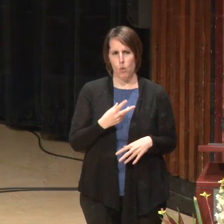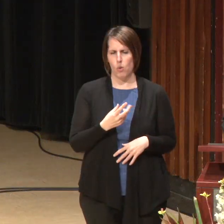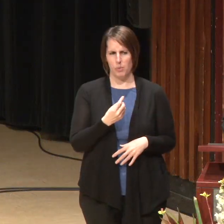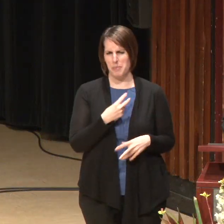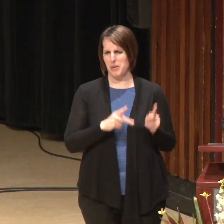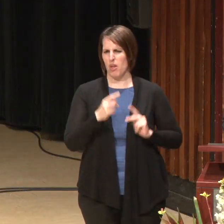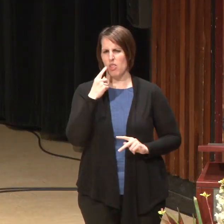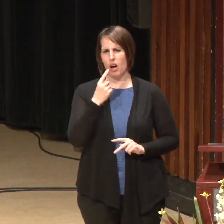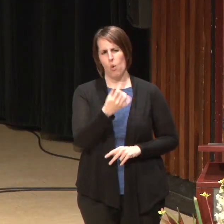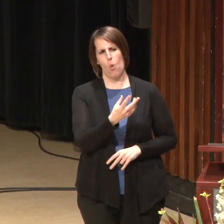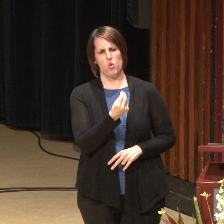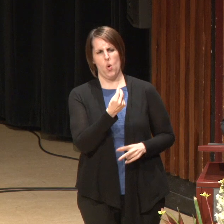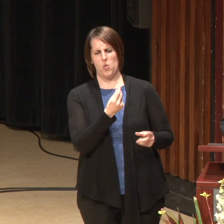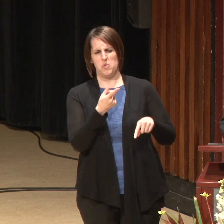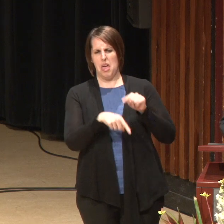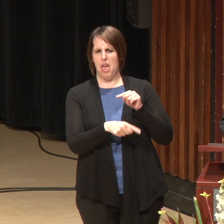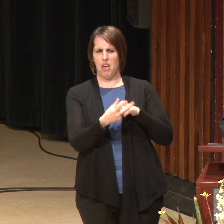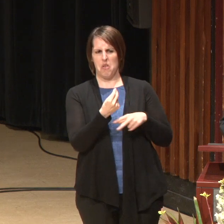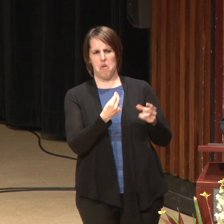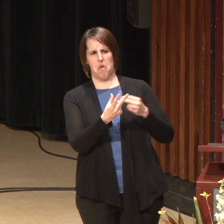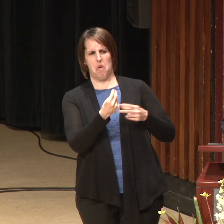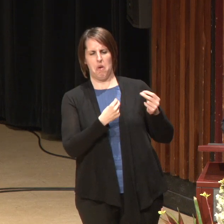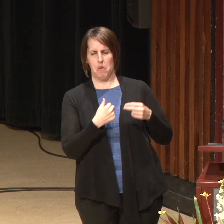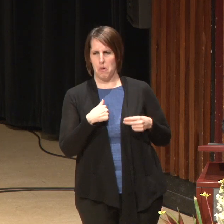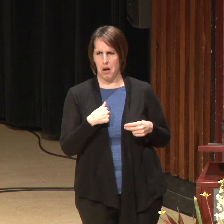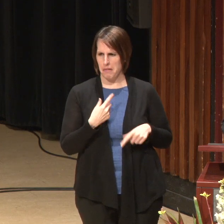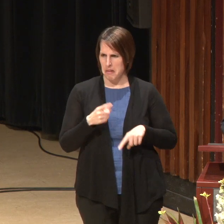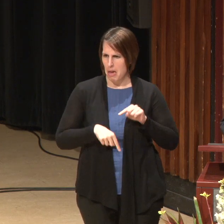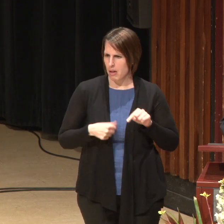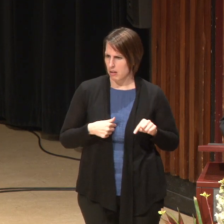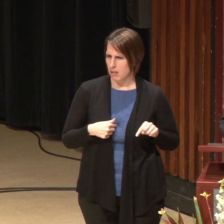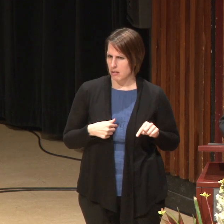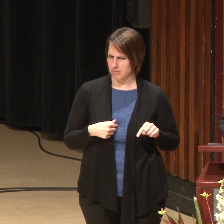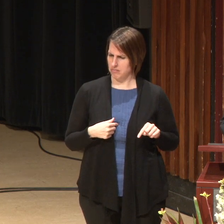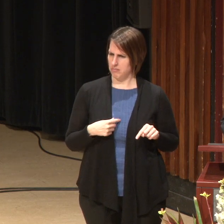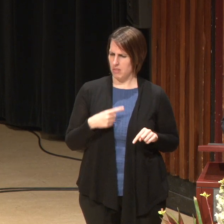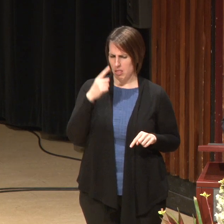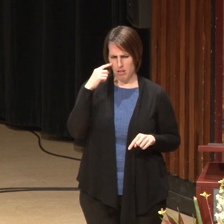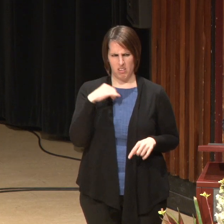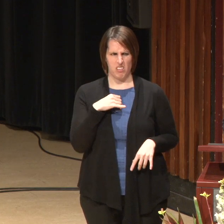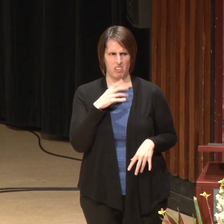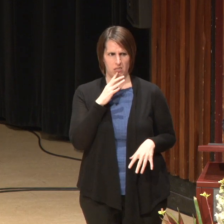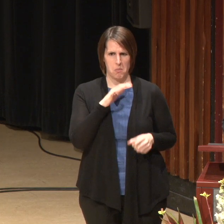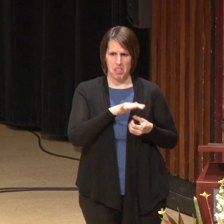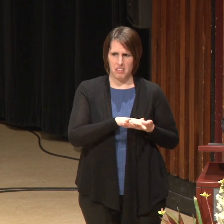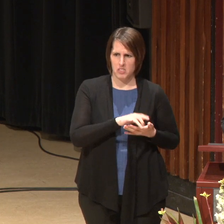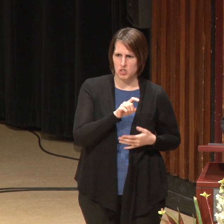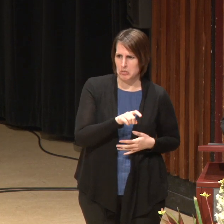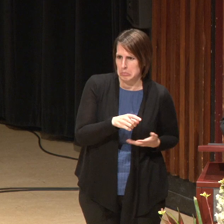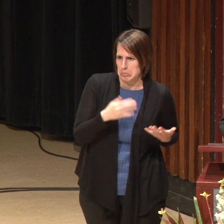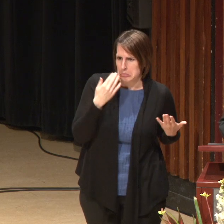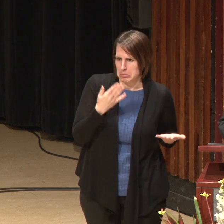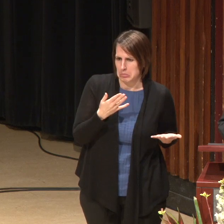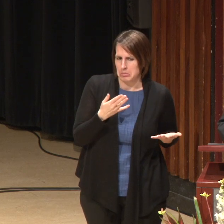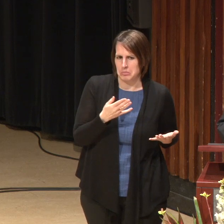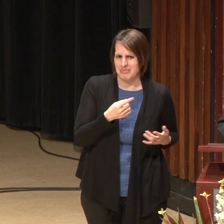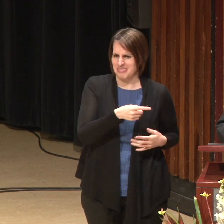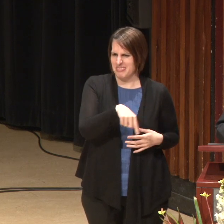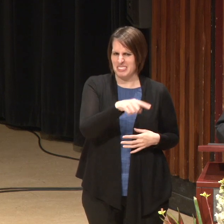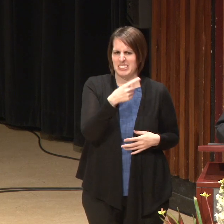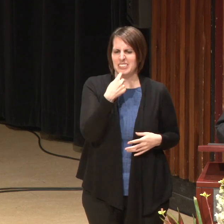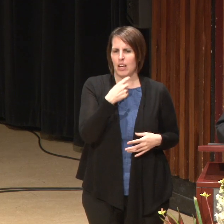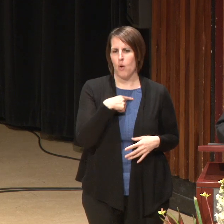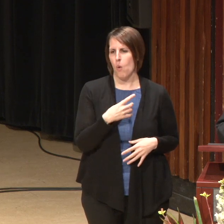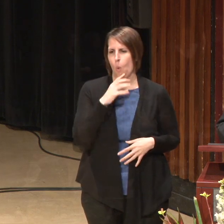I was told I wasn't capable and that I didn't have the stamina. And they said I was just